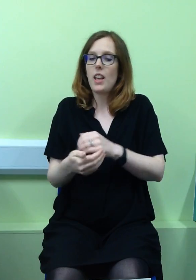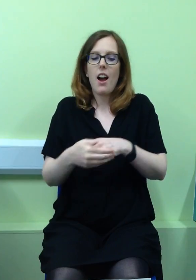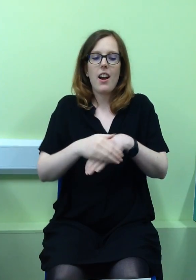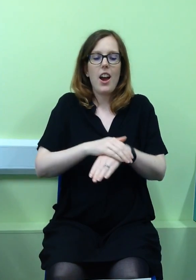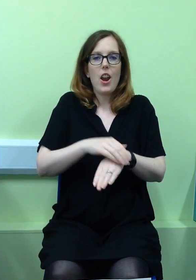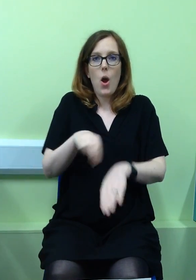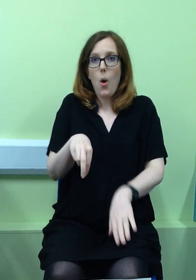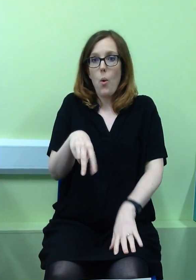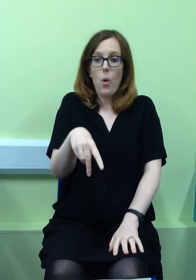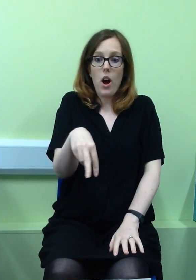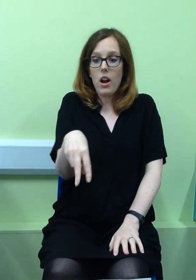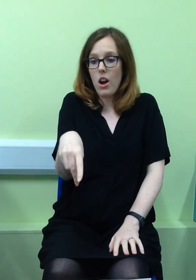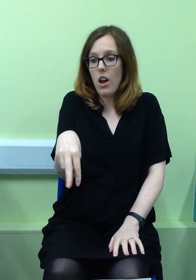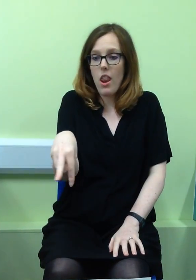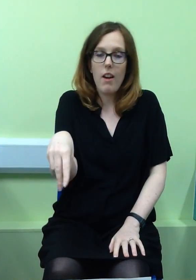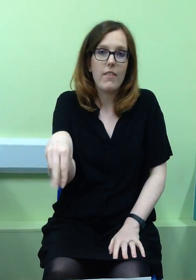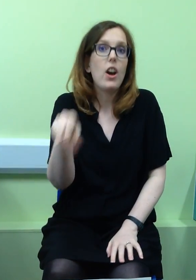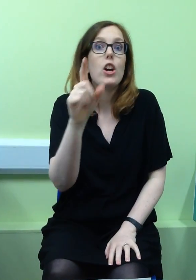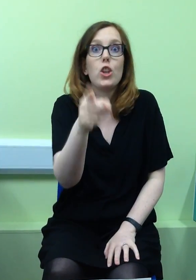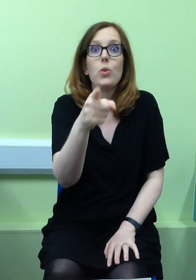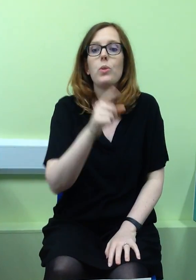are gonna walk all over you.